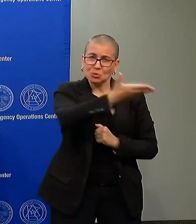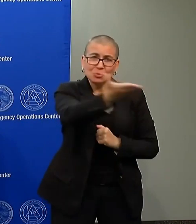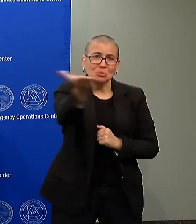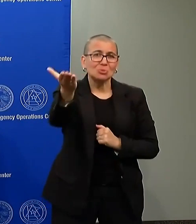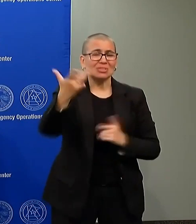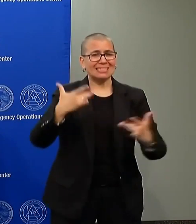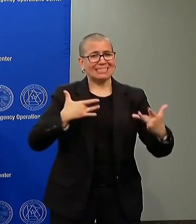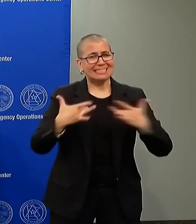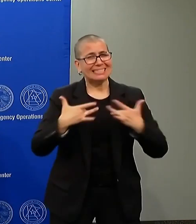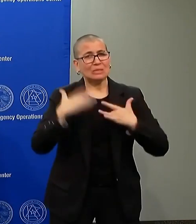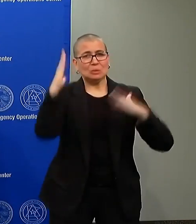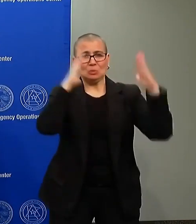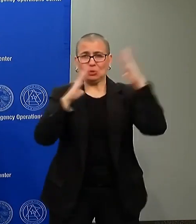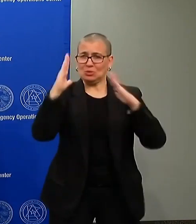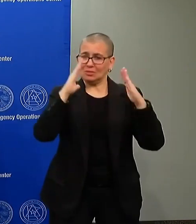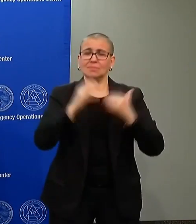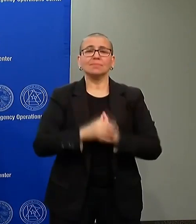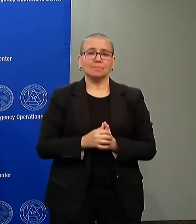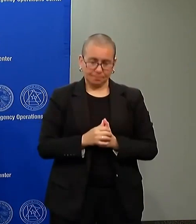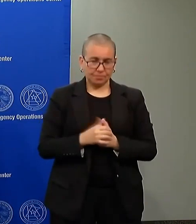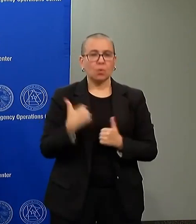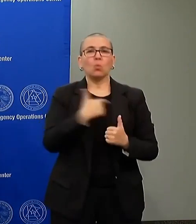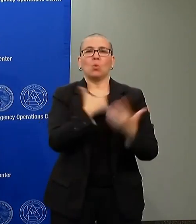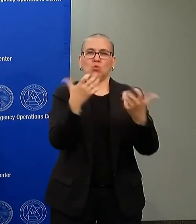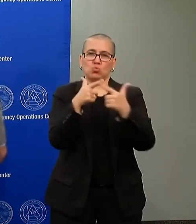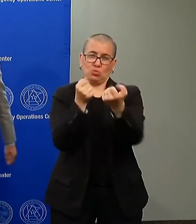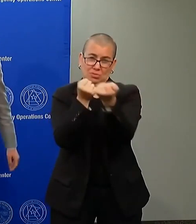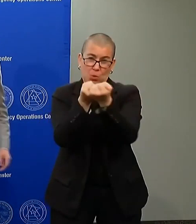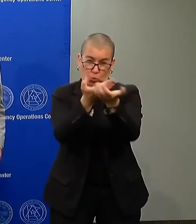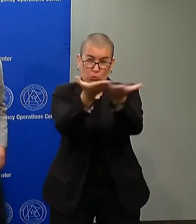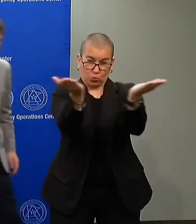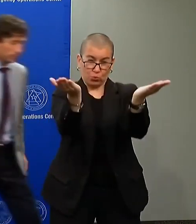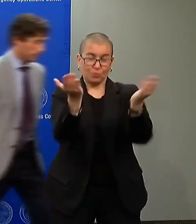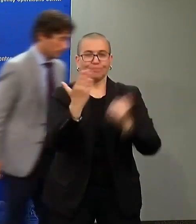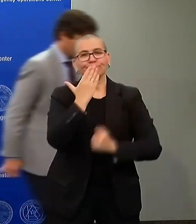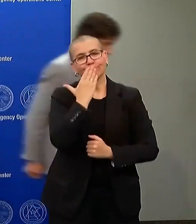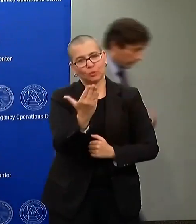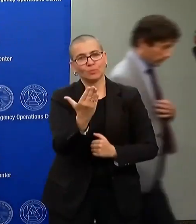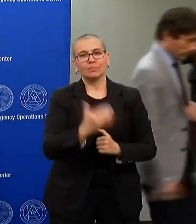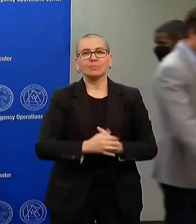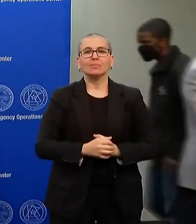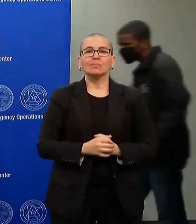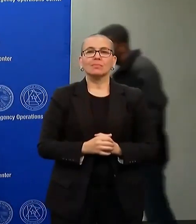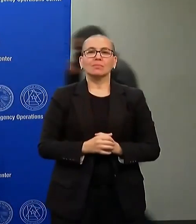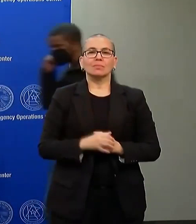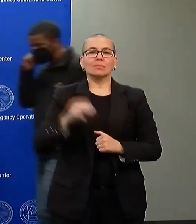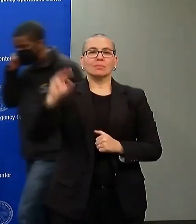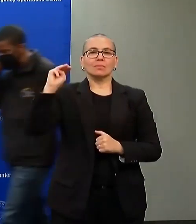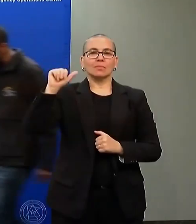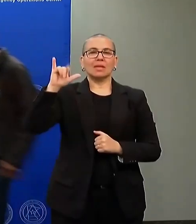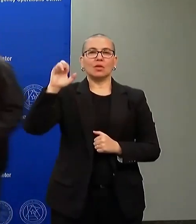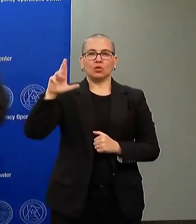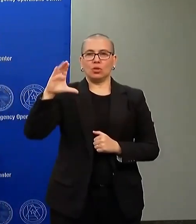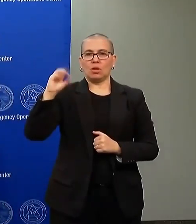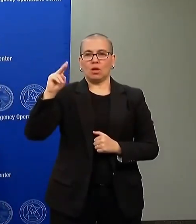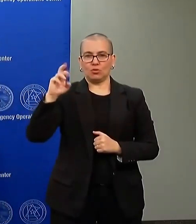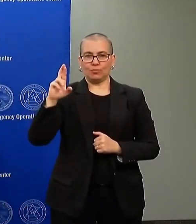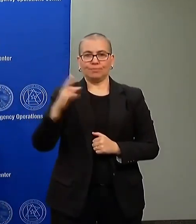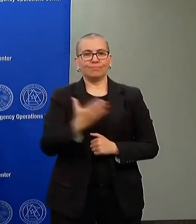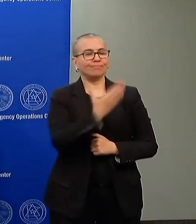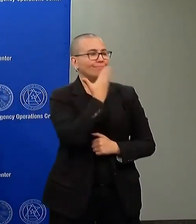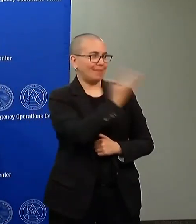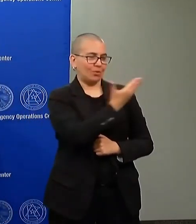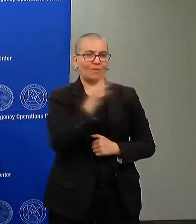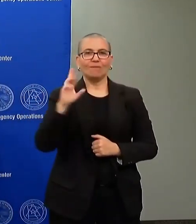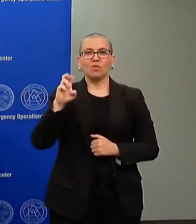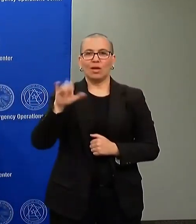you. Thank you. Thank you, Mayor. Mayor Carter. Thank you, Mayor Frey. Thank you.